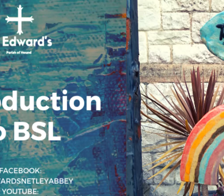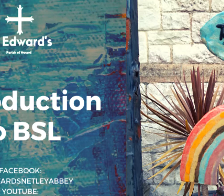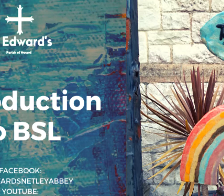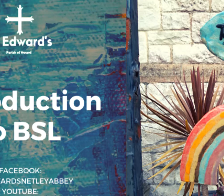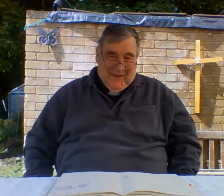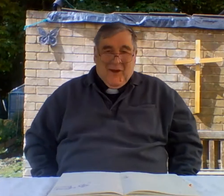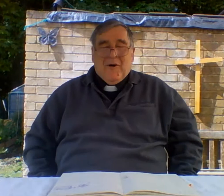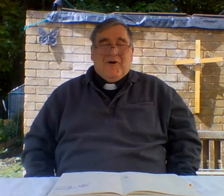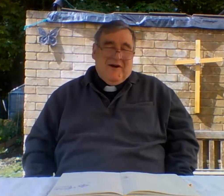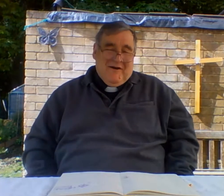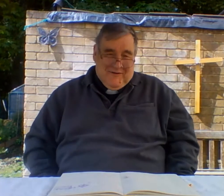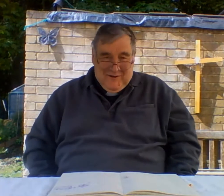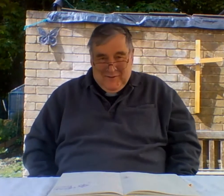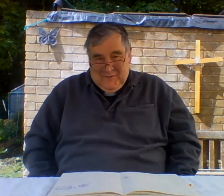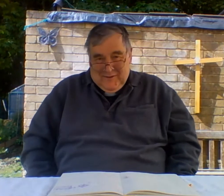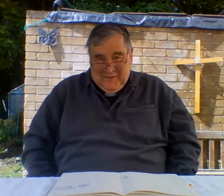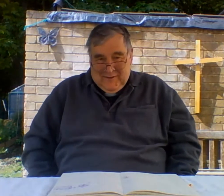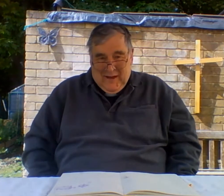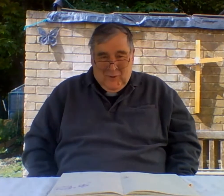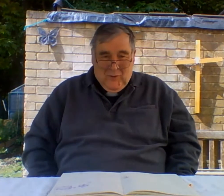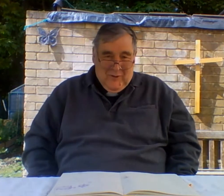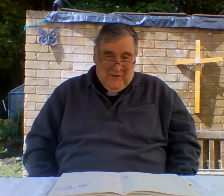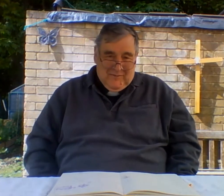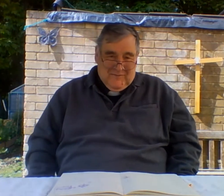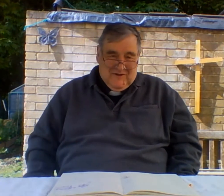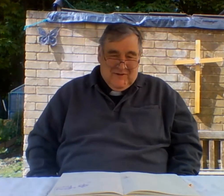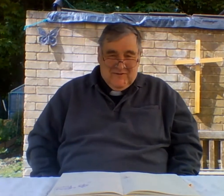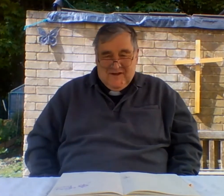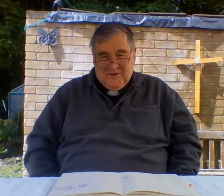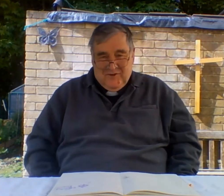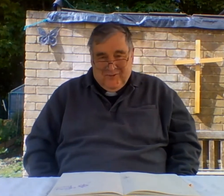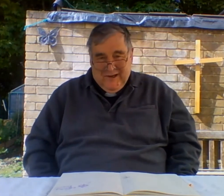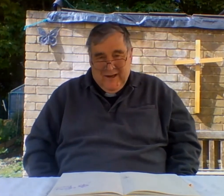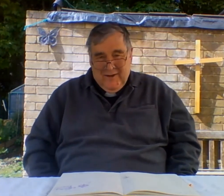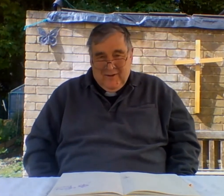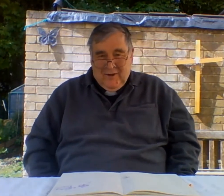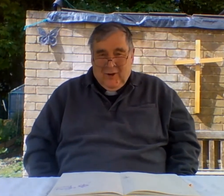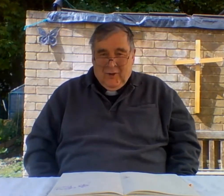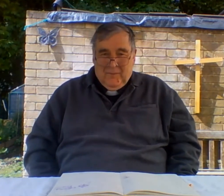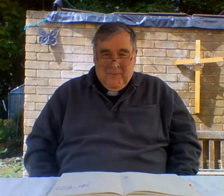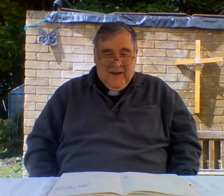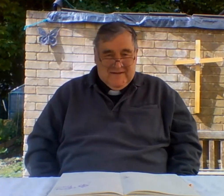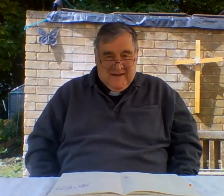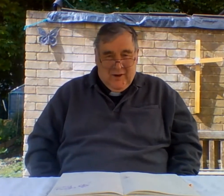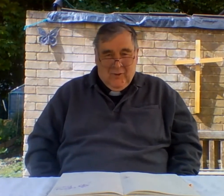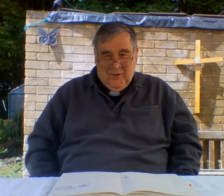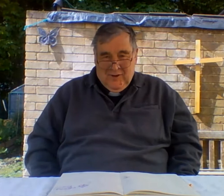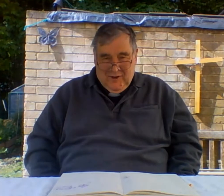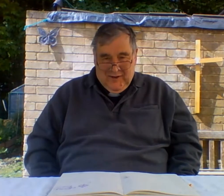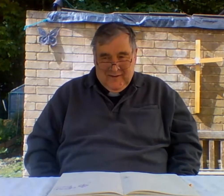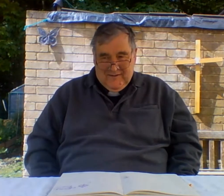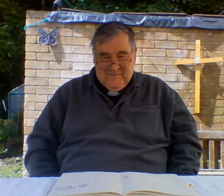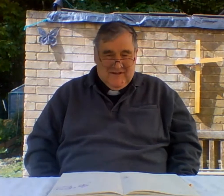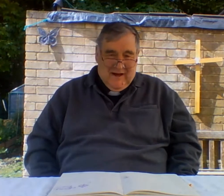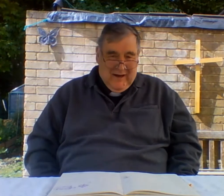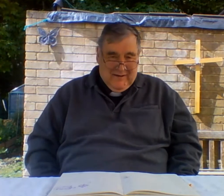Well, good afternoon and welcome to session three on BSL learning some signs.